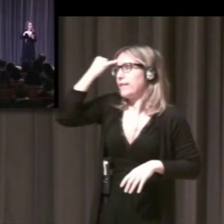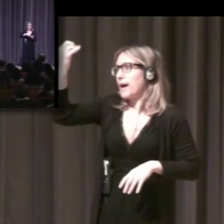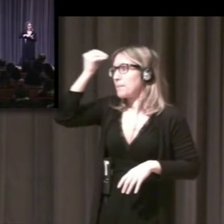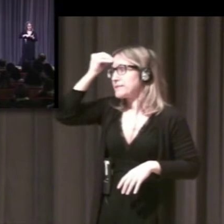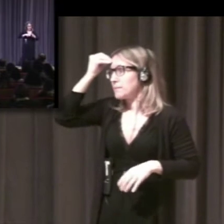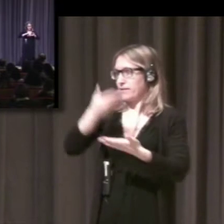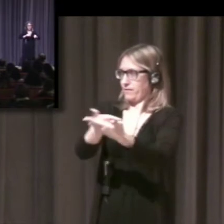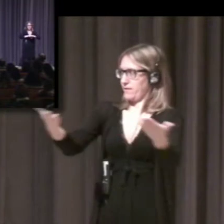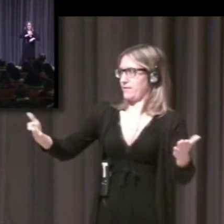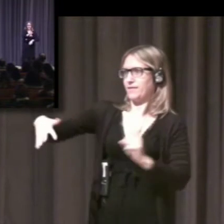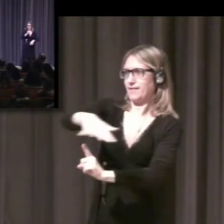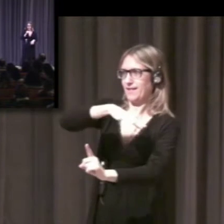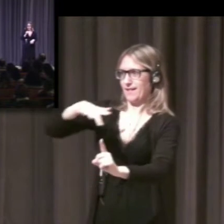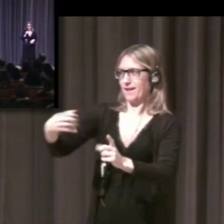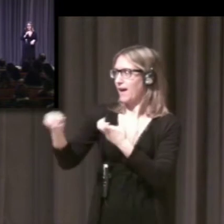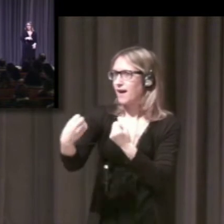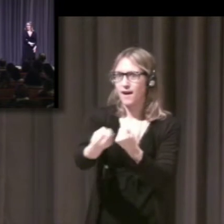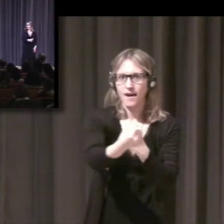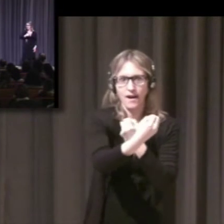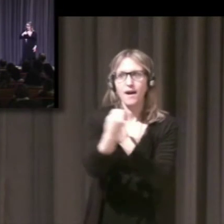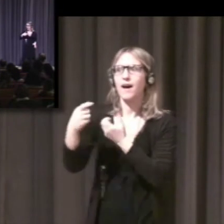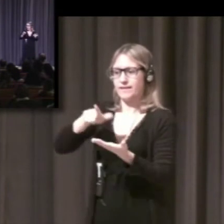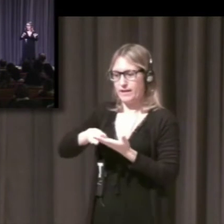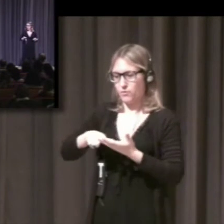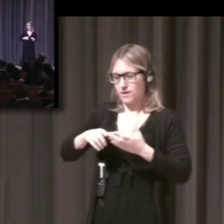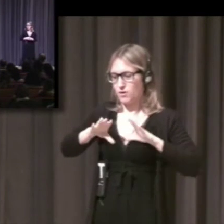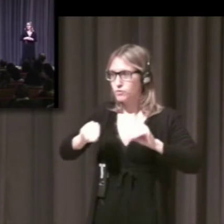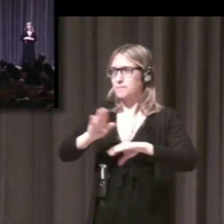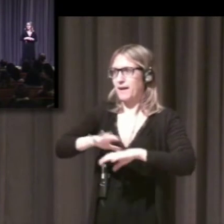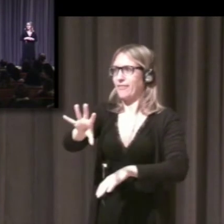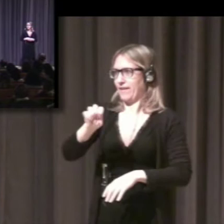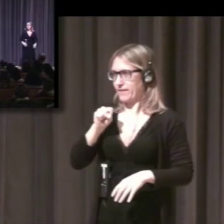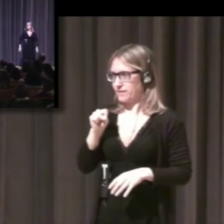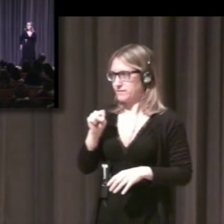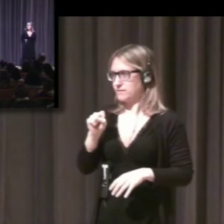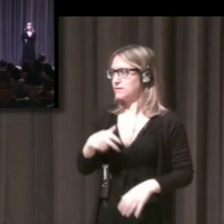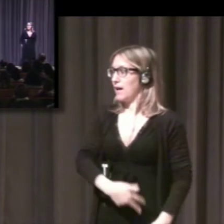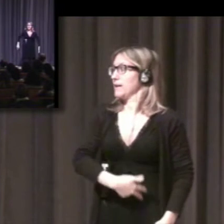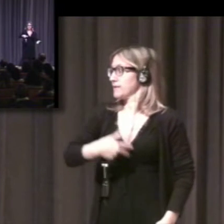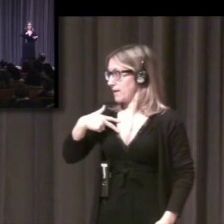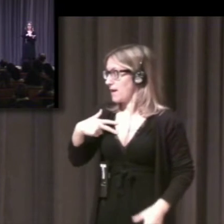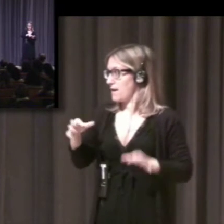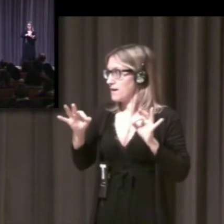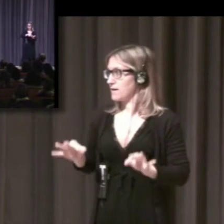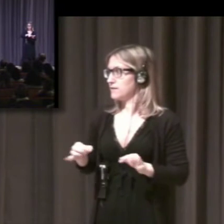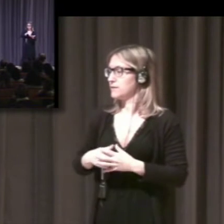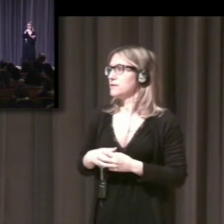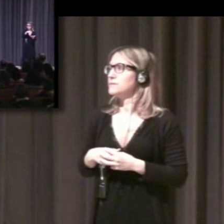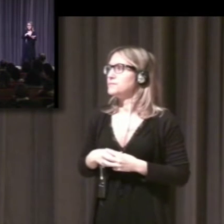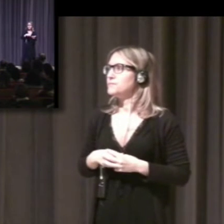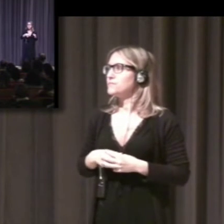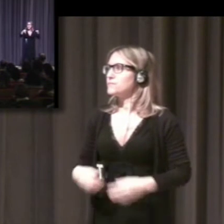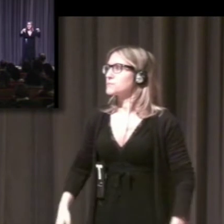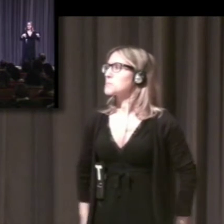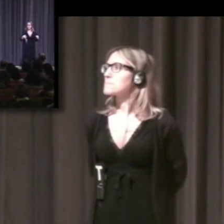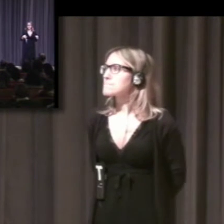if not the major, one of the major accesses to information.